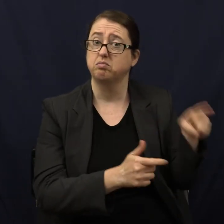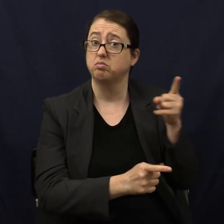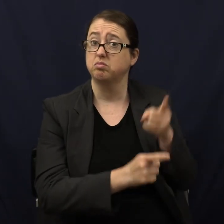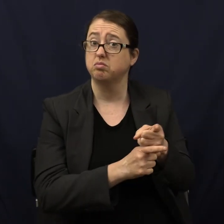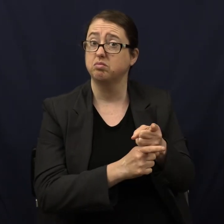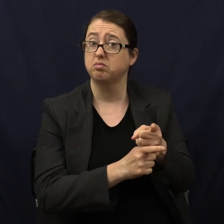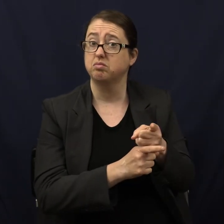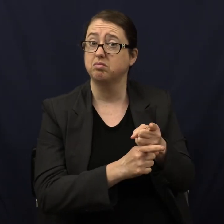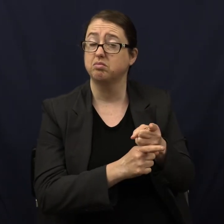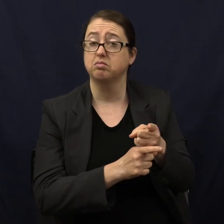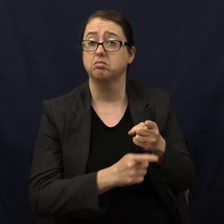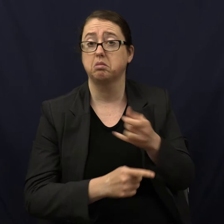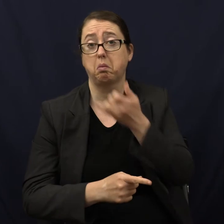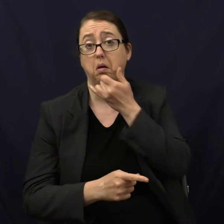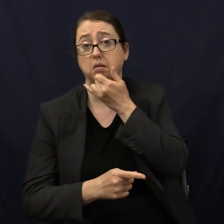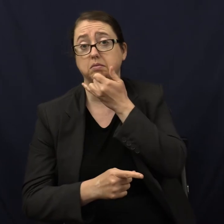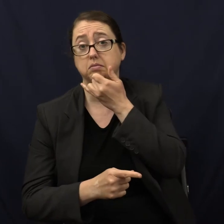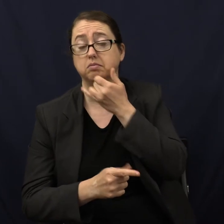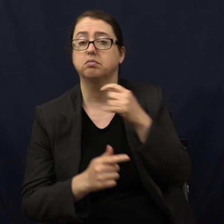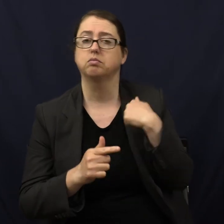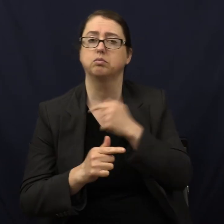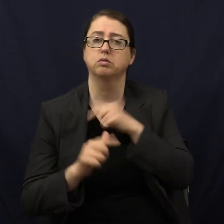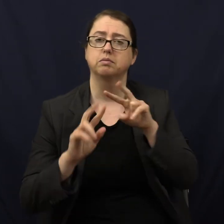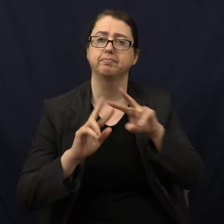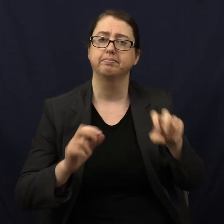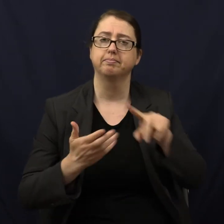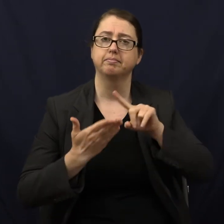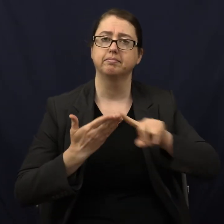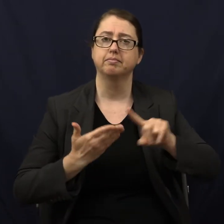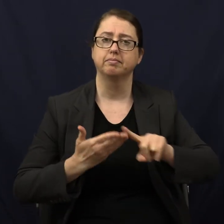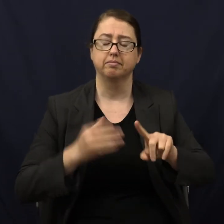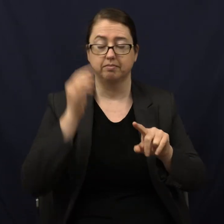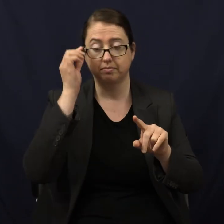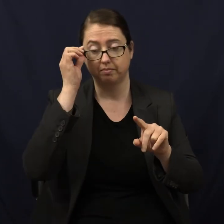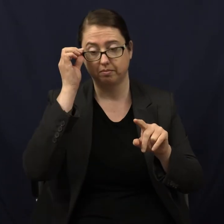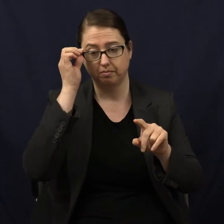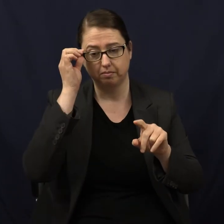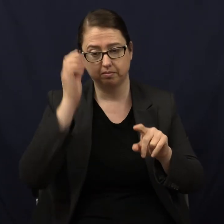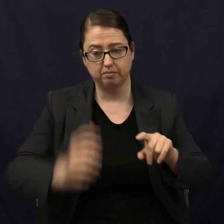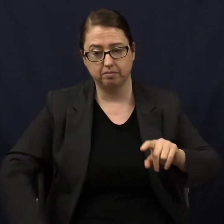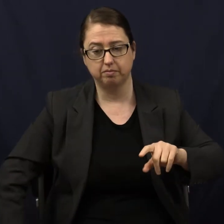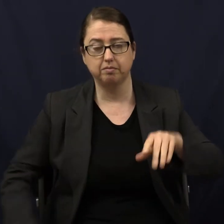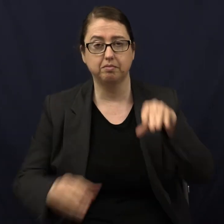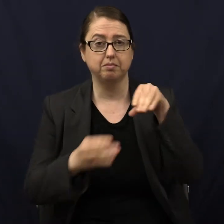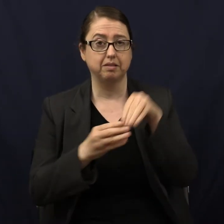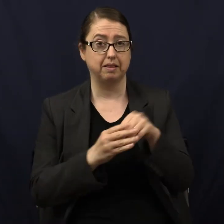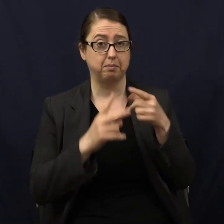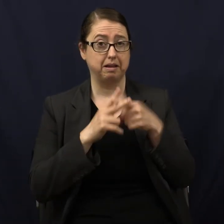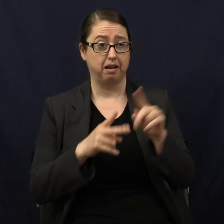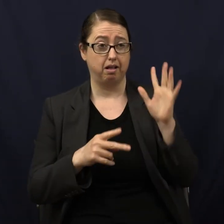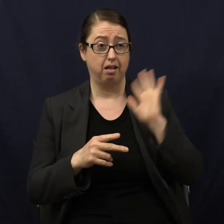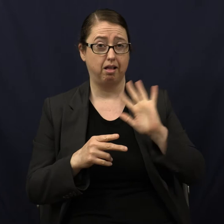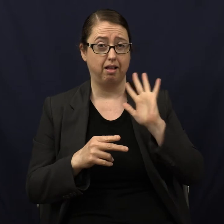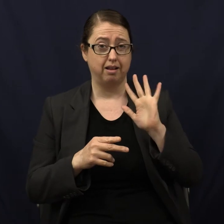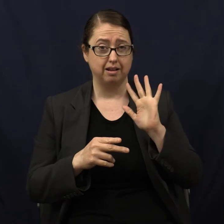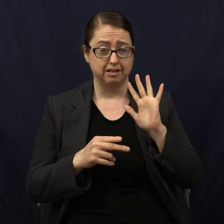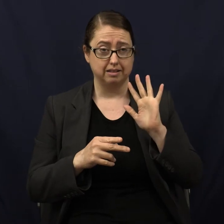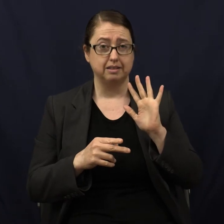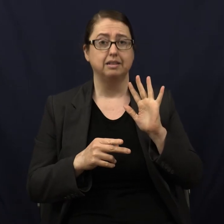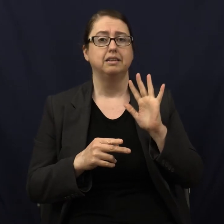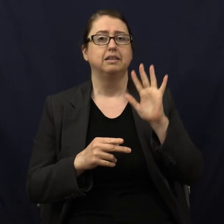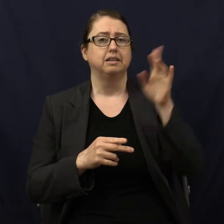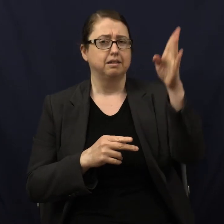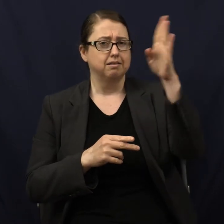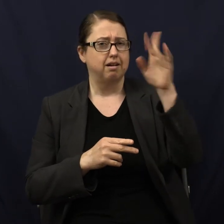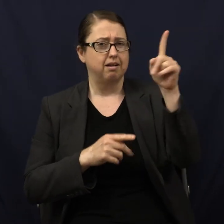Maybe not. But we'll see. In the beginning, God did what? Prayed the heavens and earth.